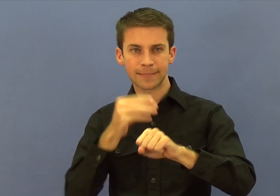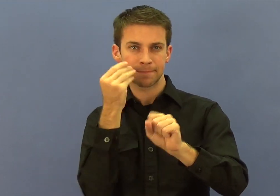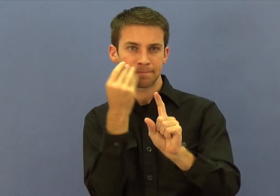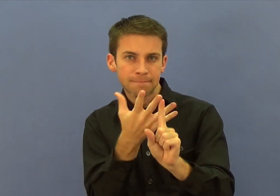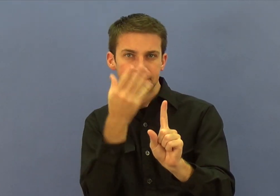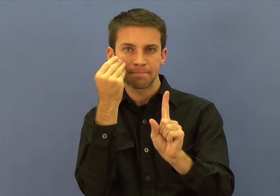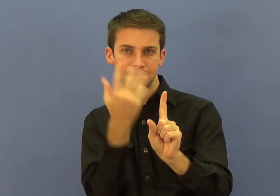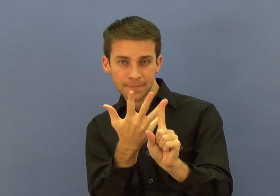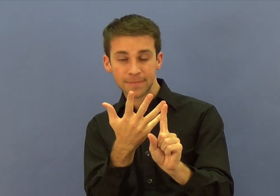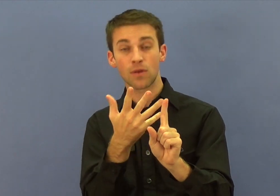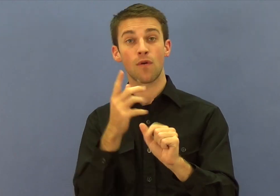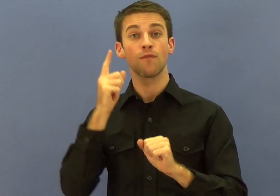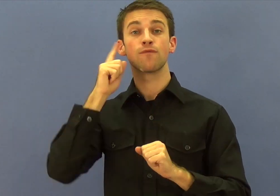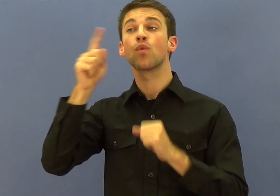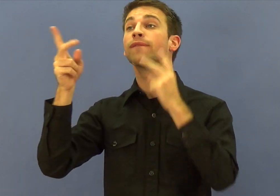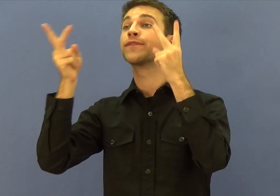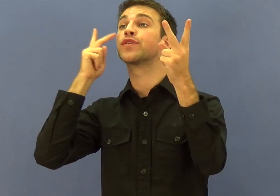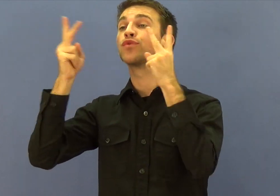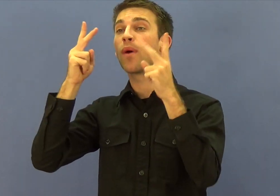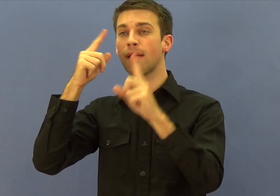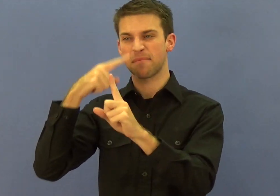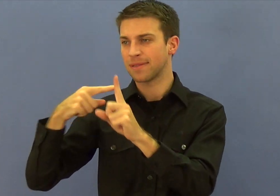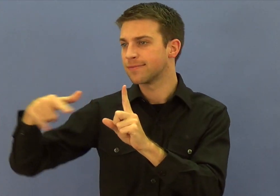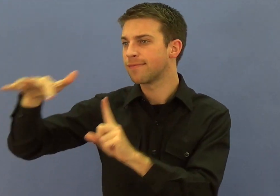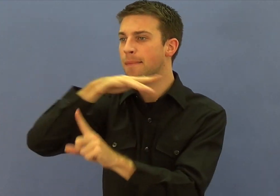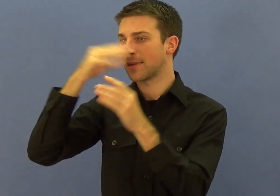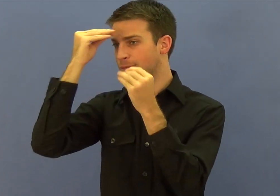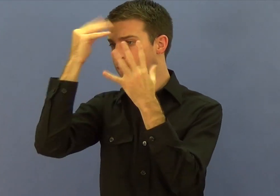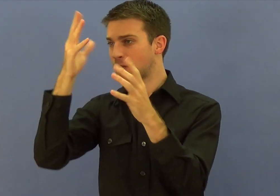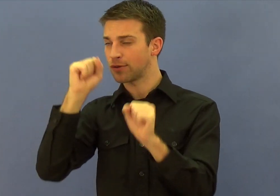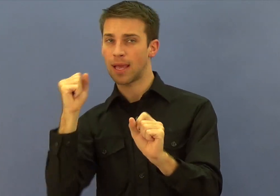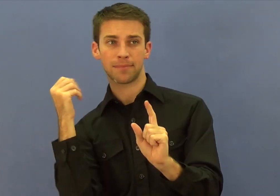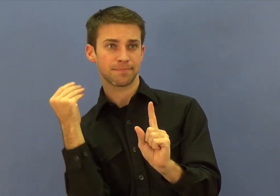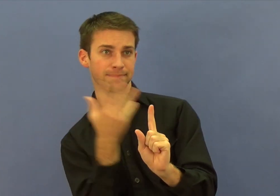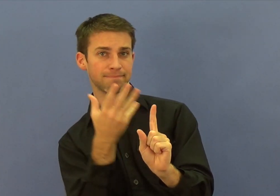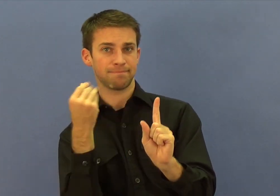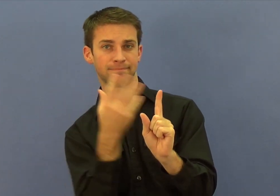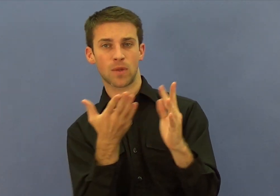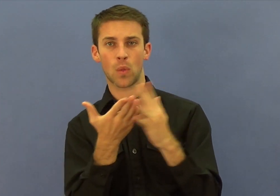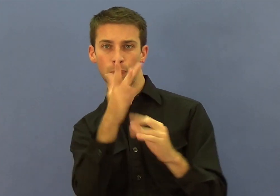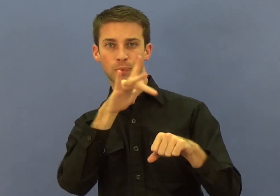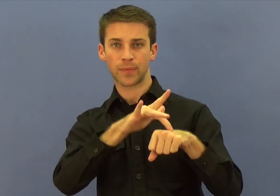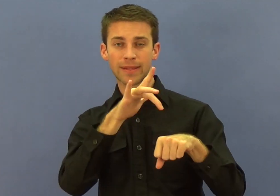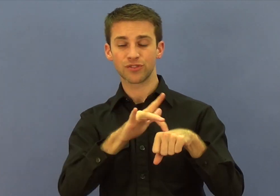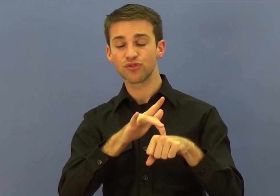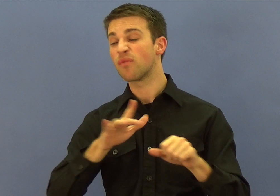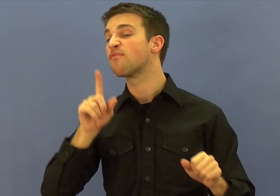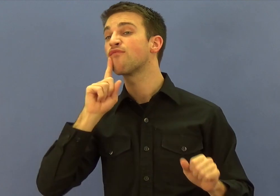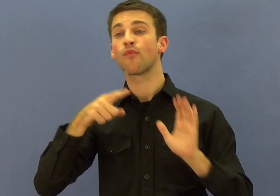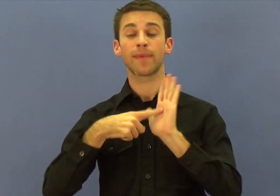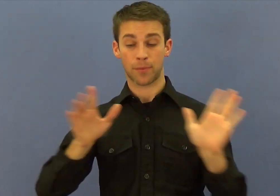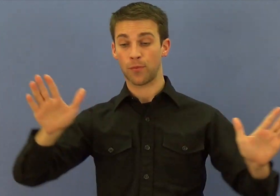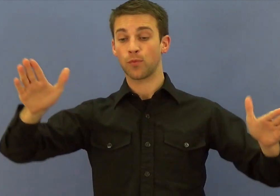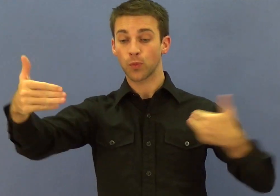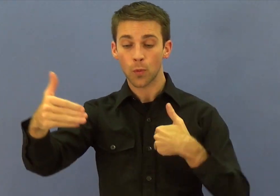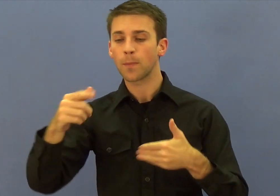Haptics is a communication tool that consists of signs and signals given by touch that can describe surroundings, people,